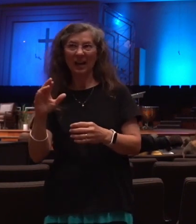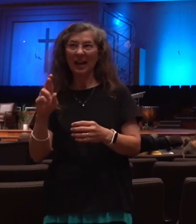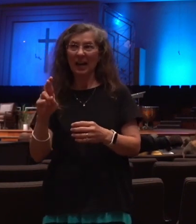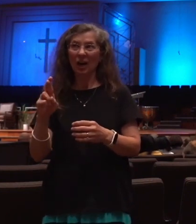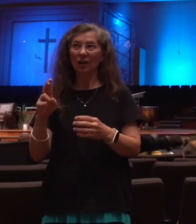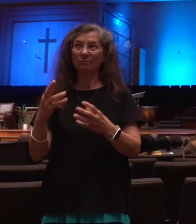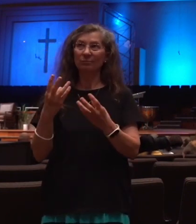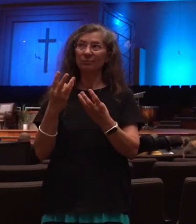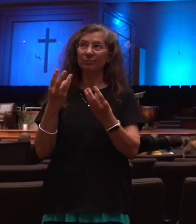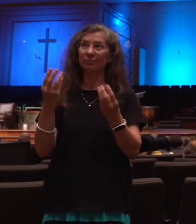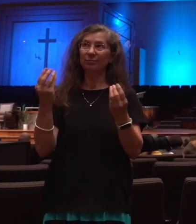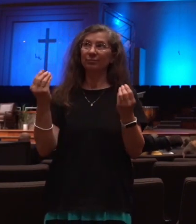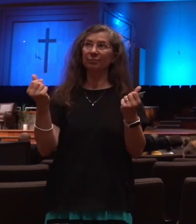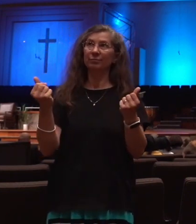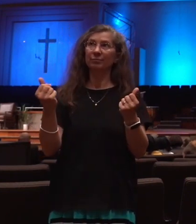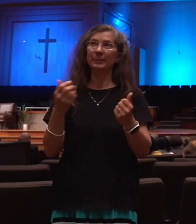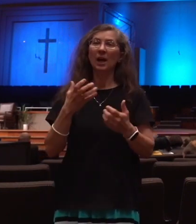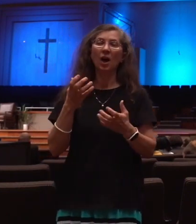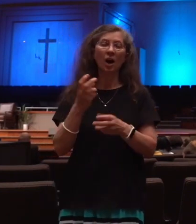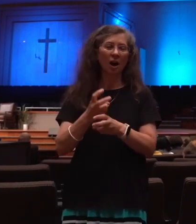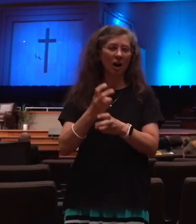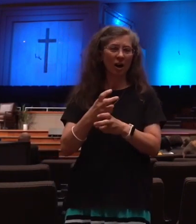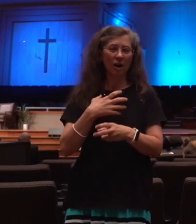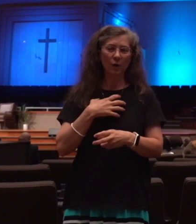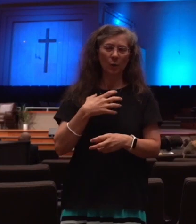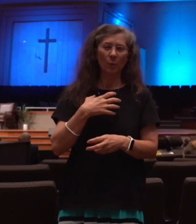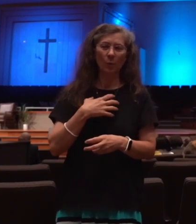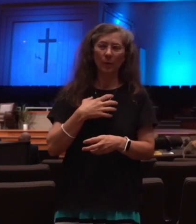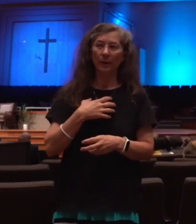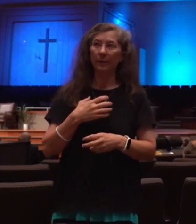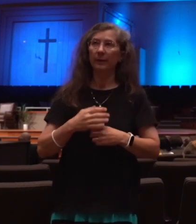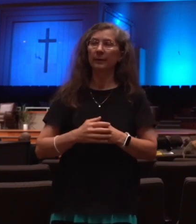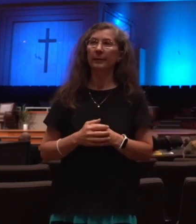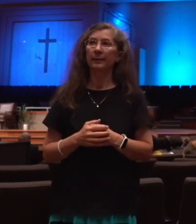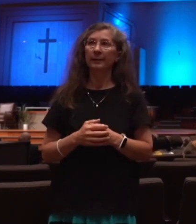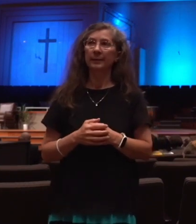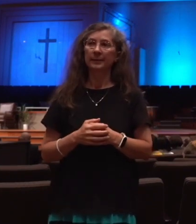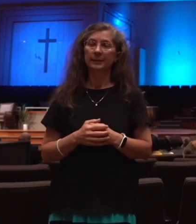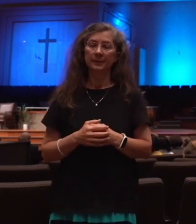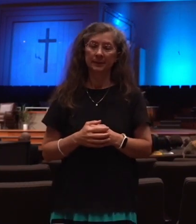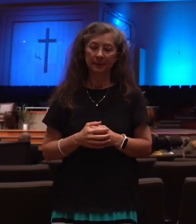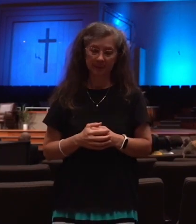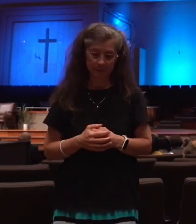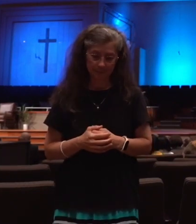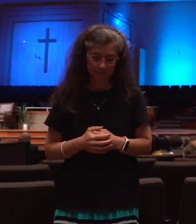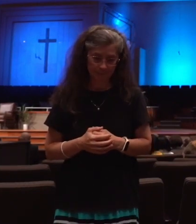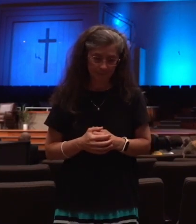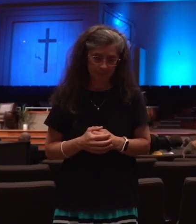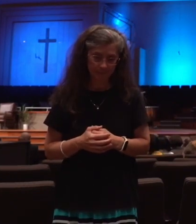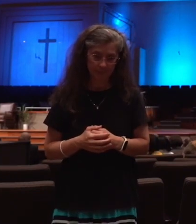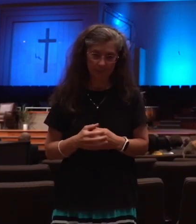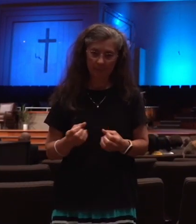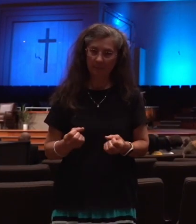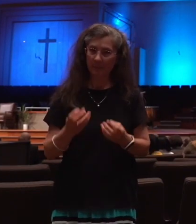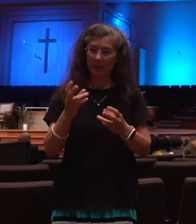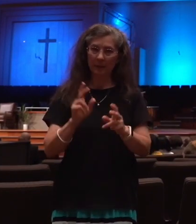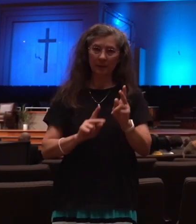Northern California a few years ago that wiped out an entire town. And thousands and hundreds of thousands of acres.